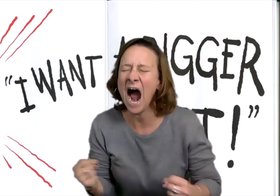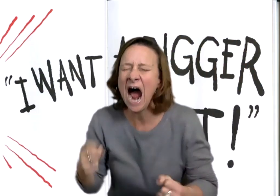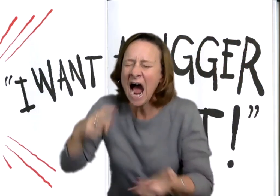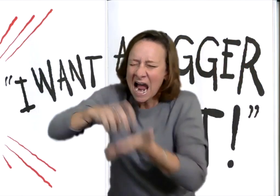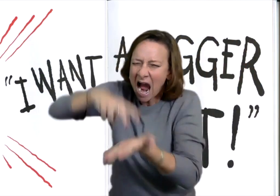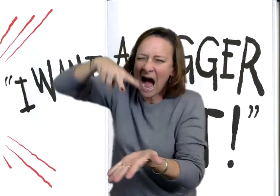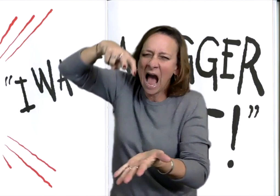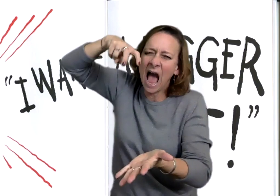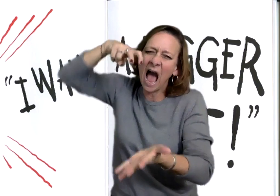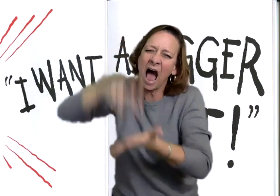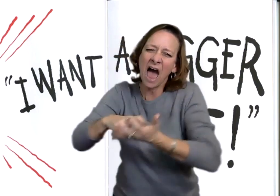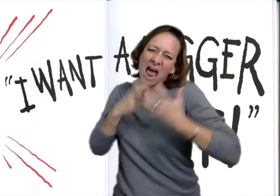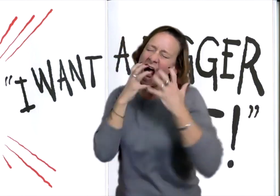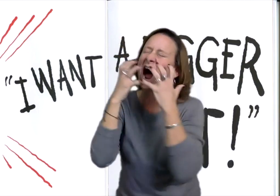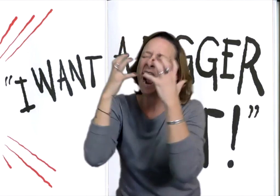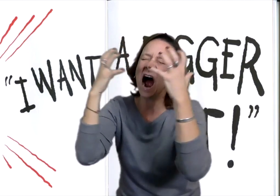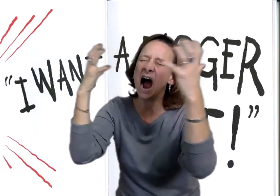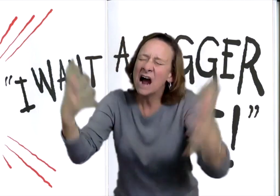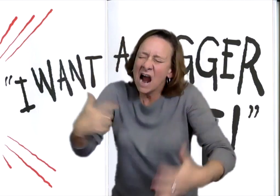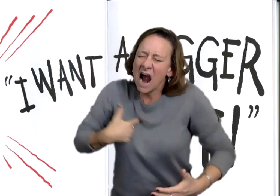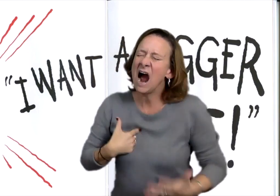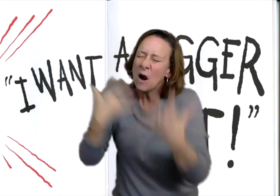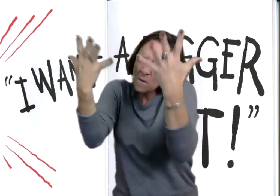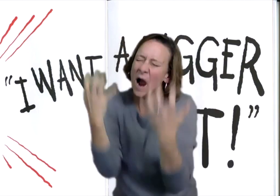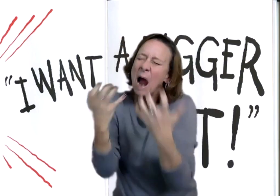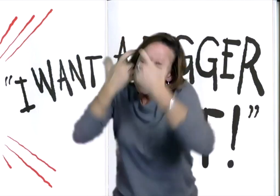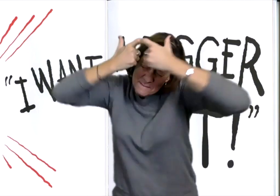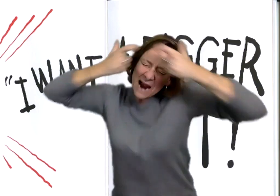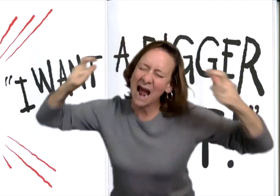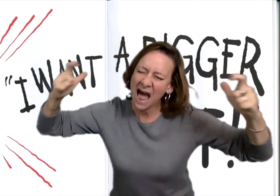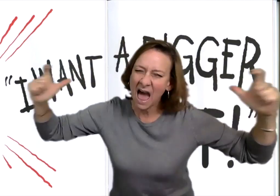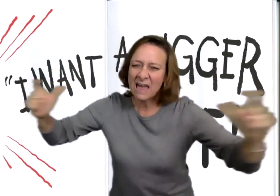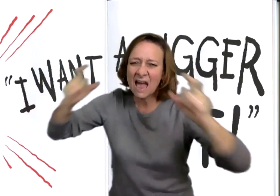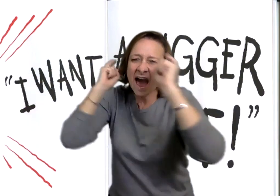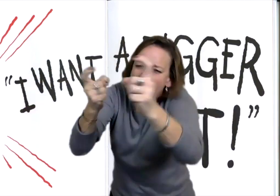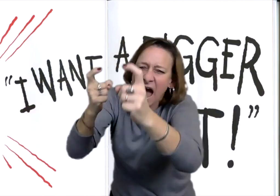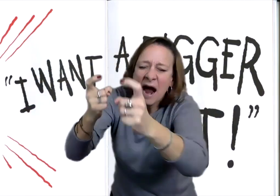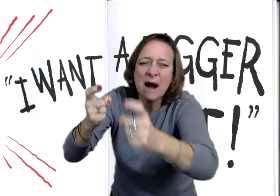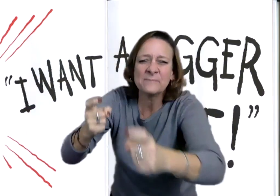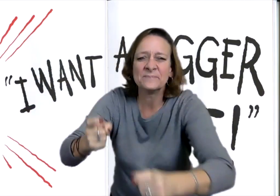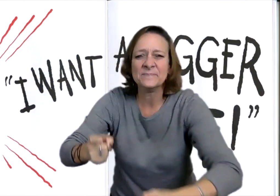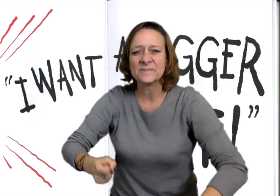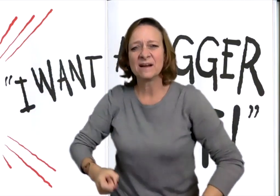He stomped and yelled, I want a bigger gift.